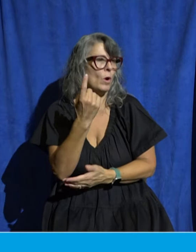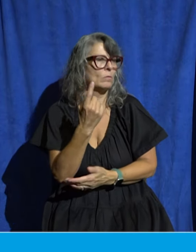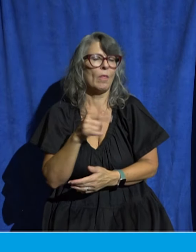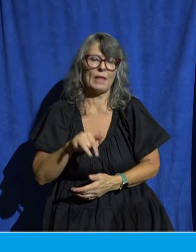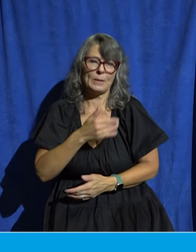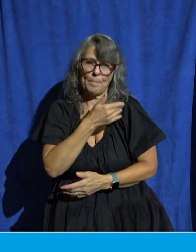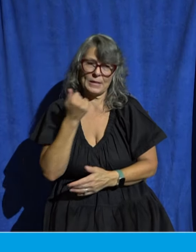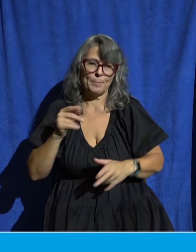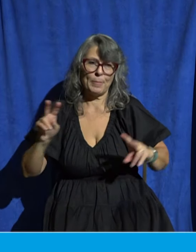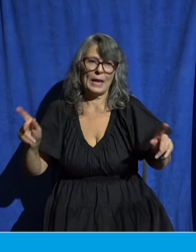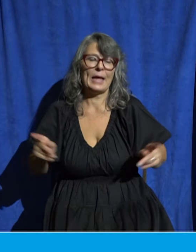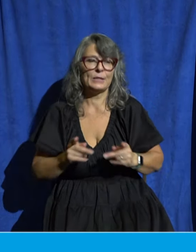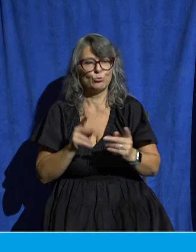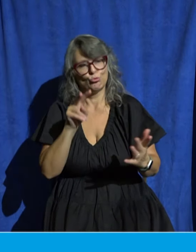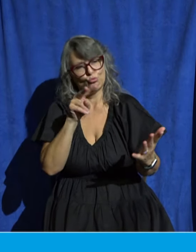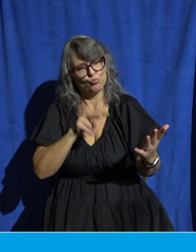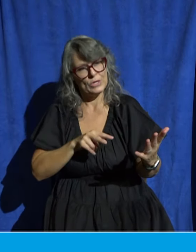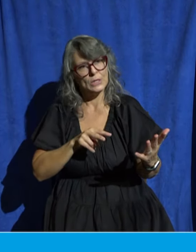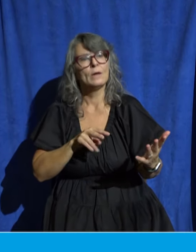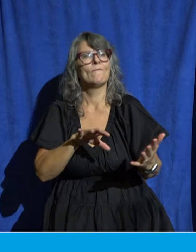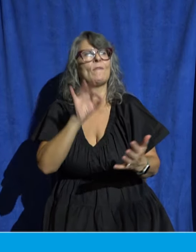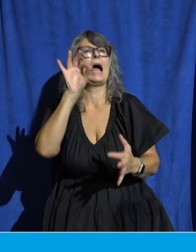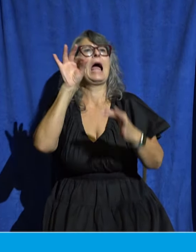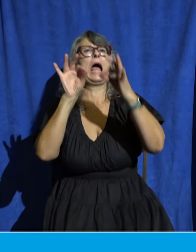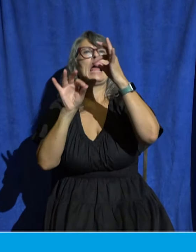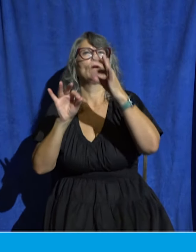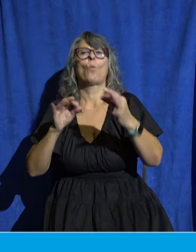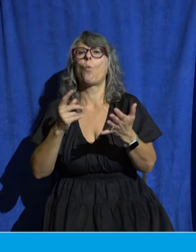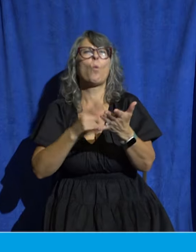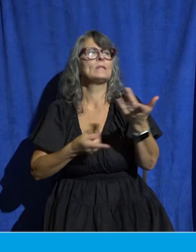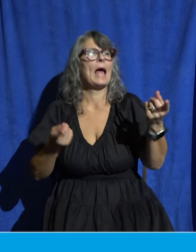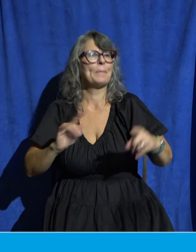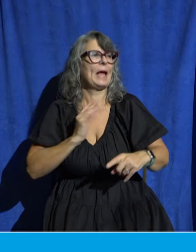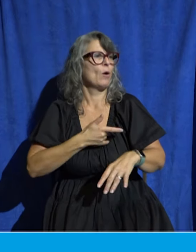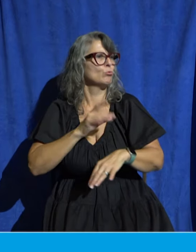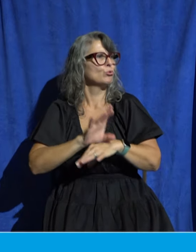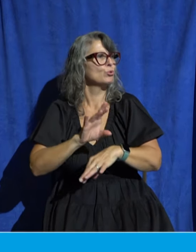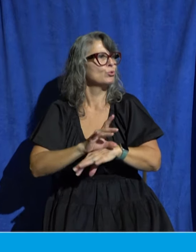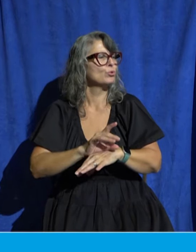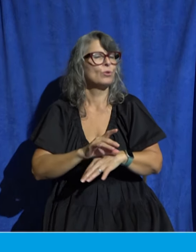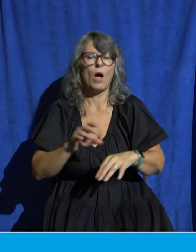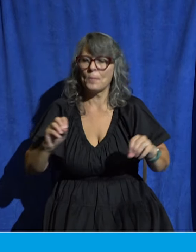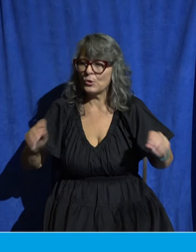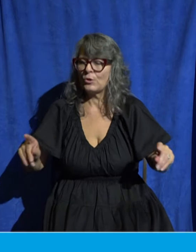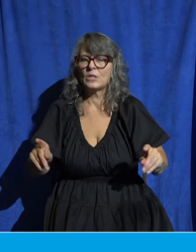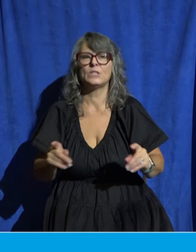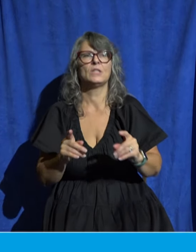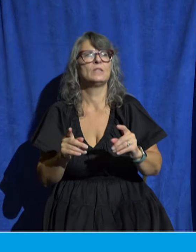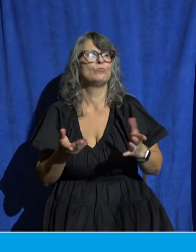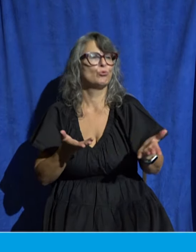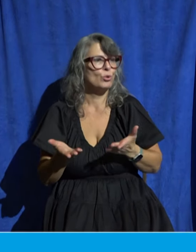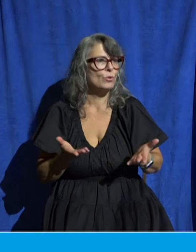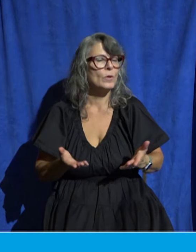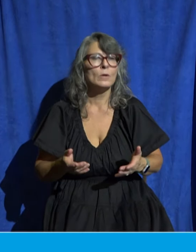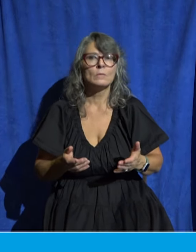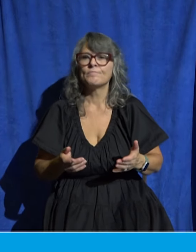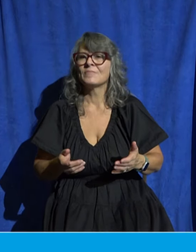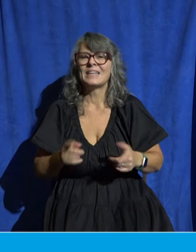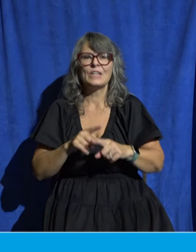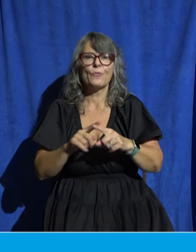all the many things that are happening here at our church family you'll find upcoming events you'll see a listing of all of our pastors here how you can get